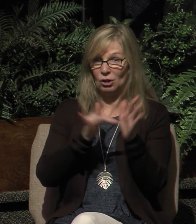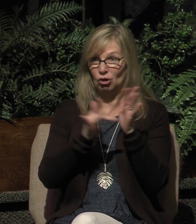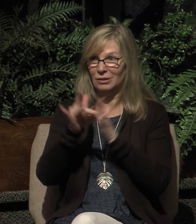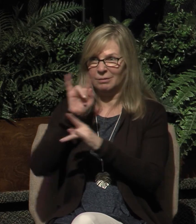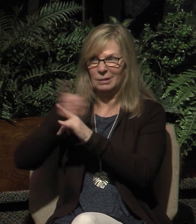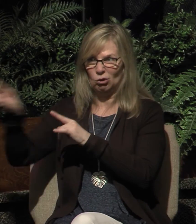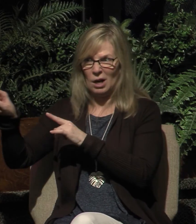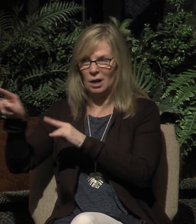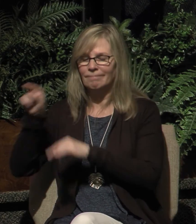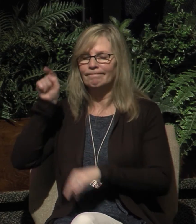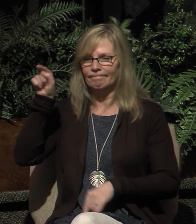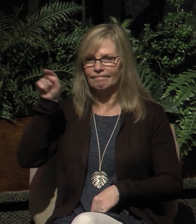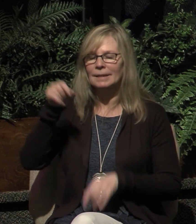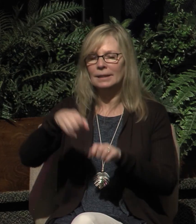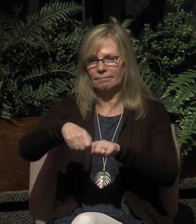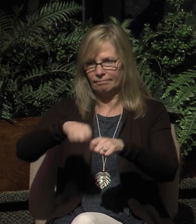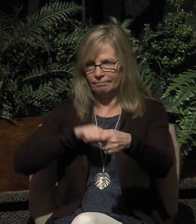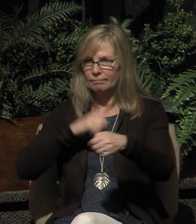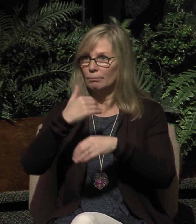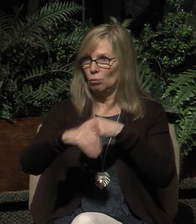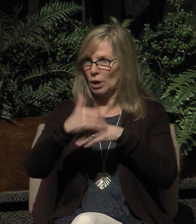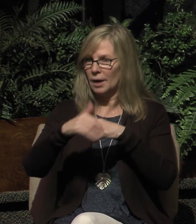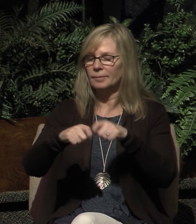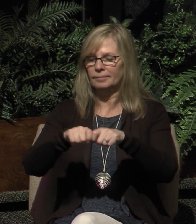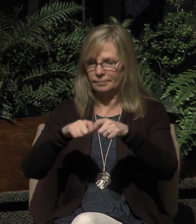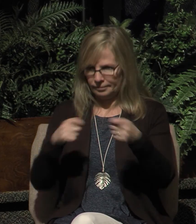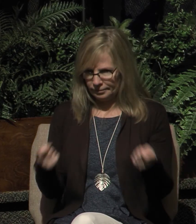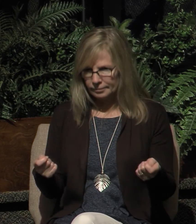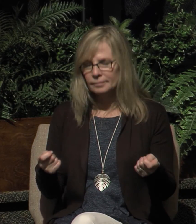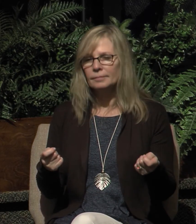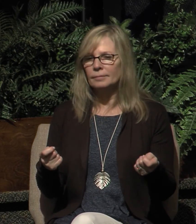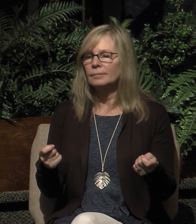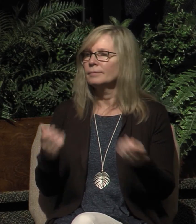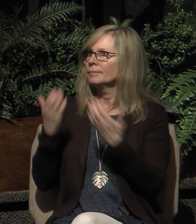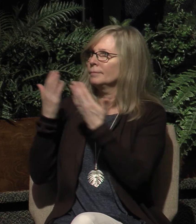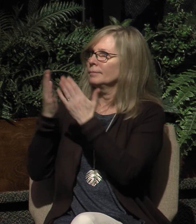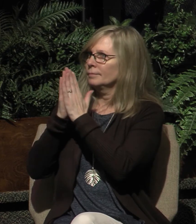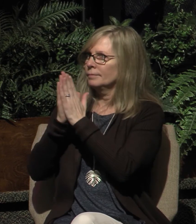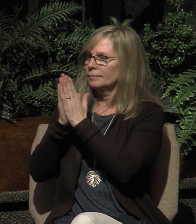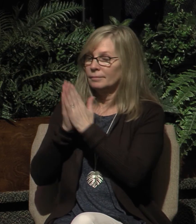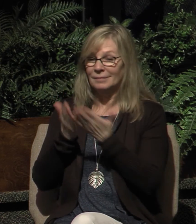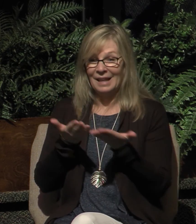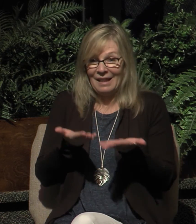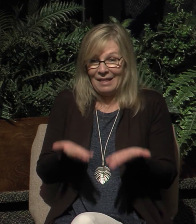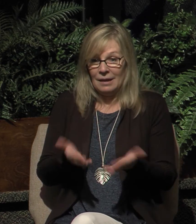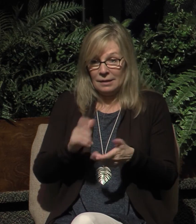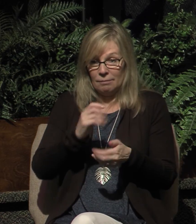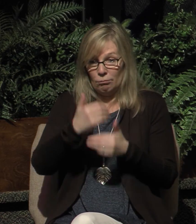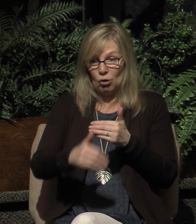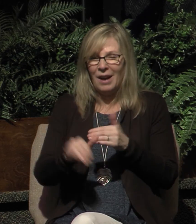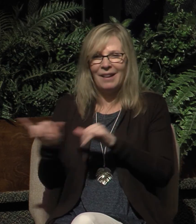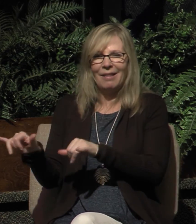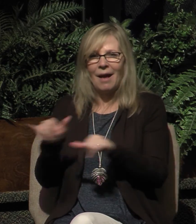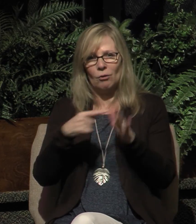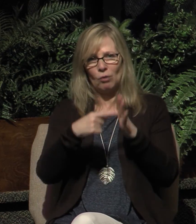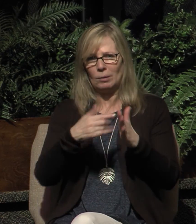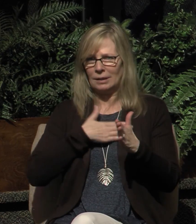took bread when he had given thanks he broke it and he said this is my body which is for you do this in remembrance of me